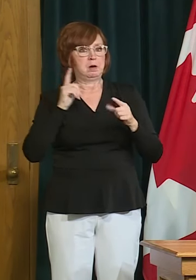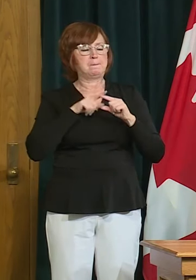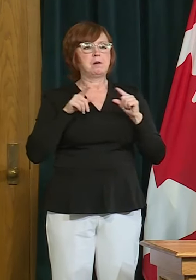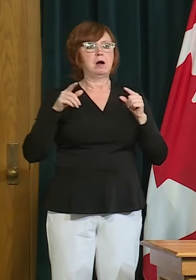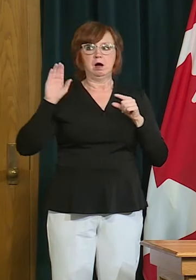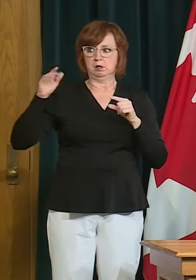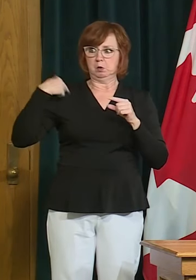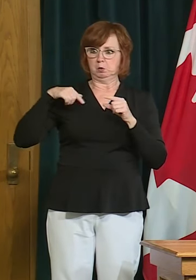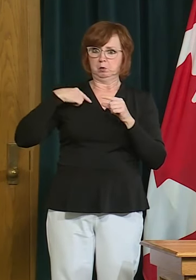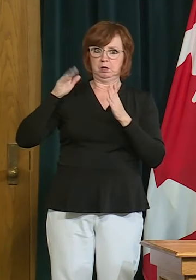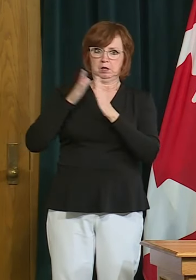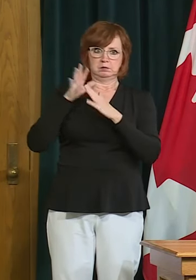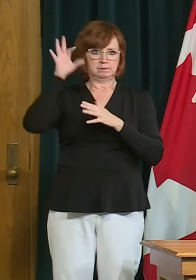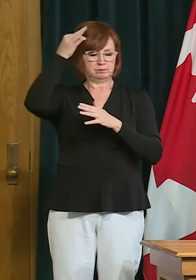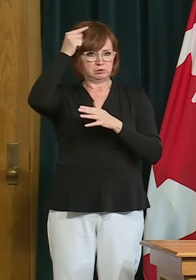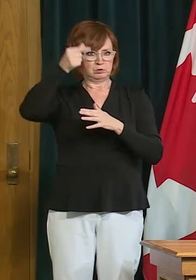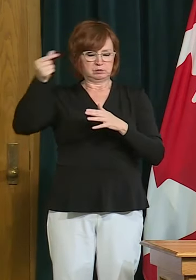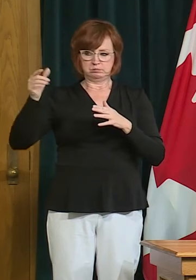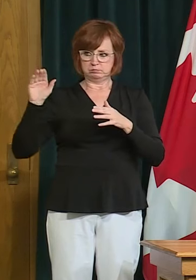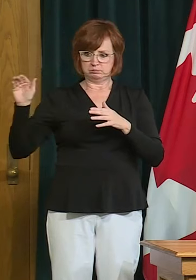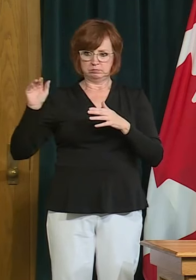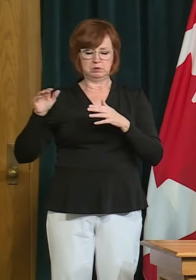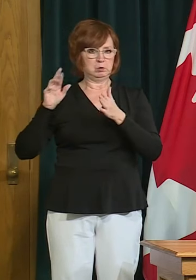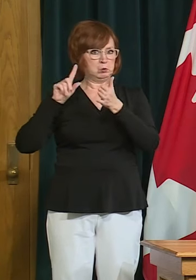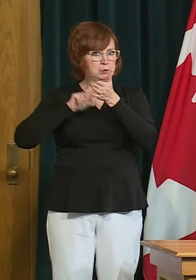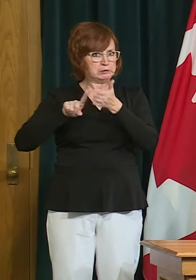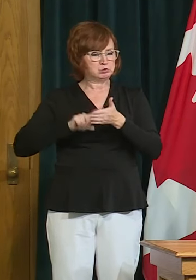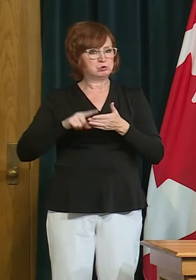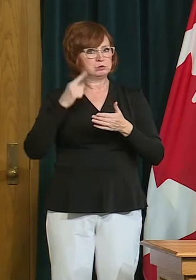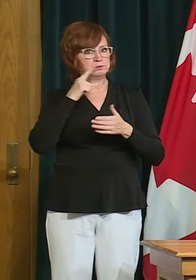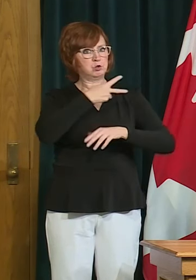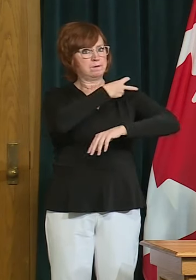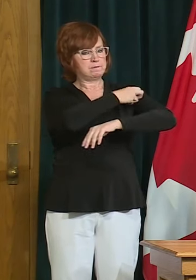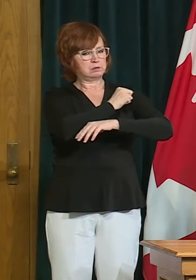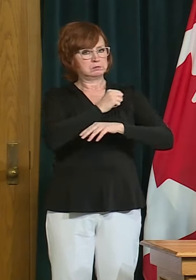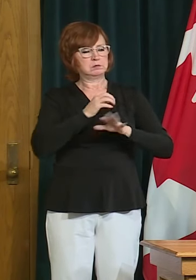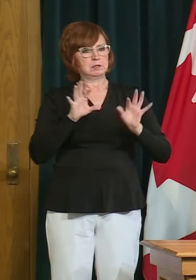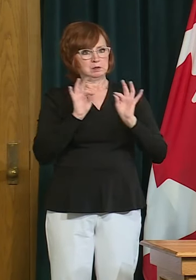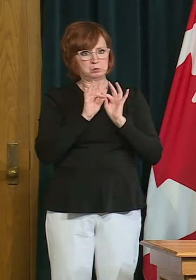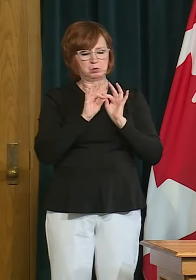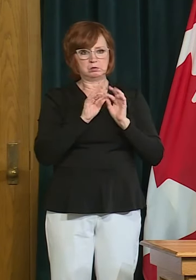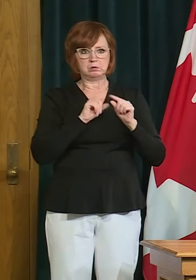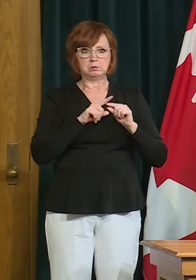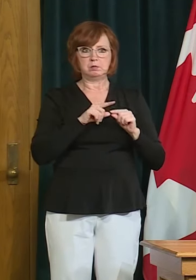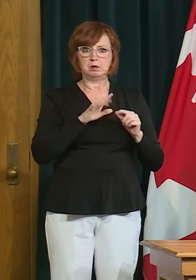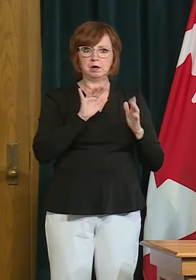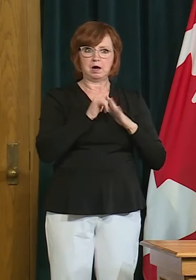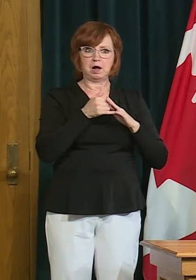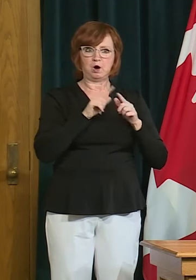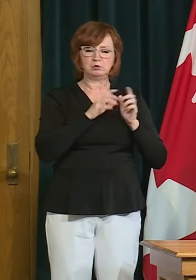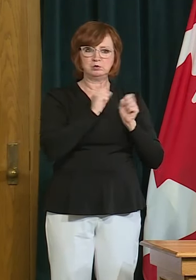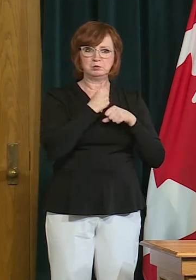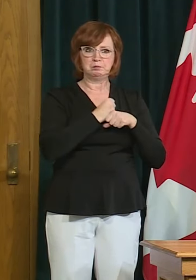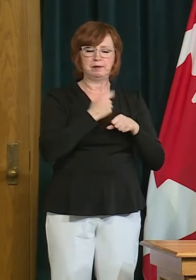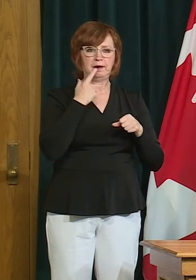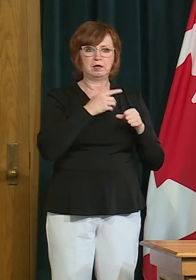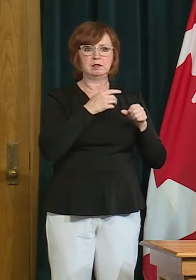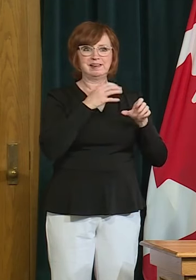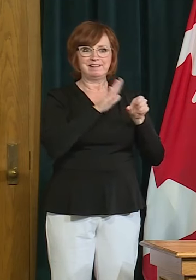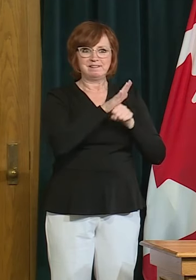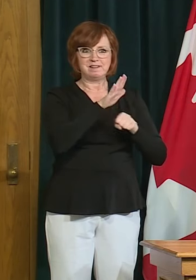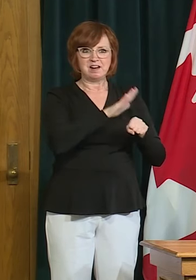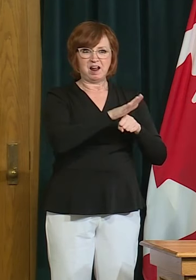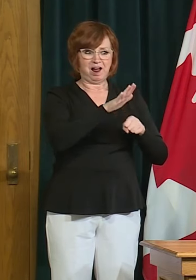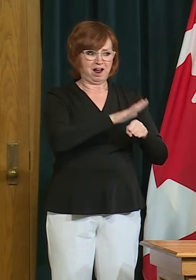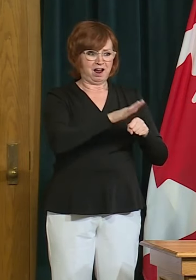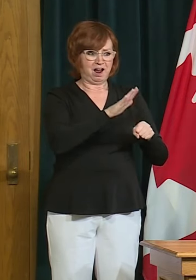research but in a production facilities to ensure that uh when uh a either veto intervac comes up with the approval of their own vaccine